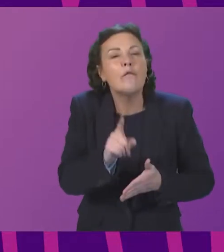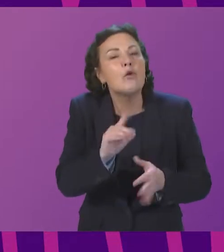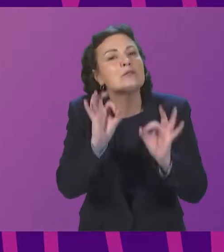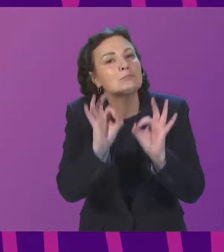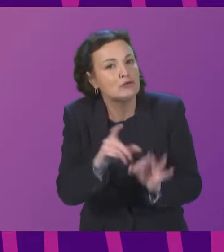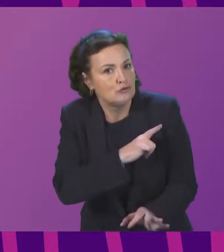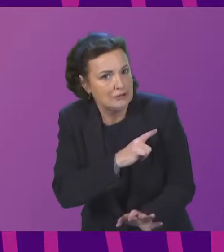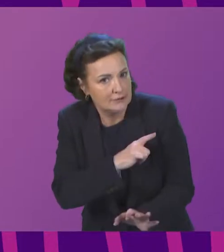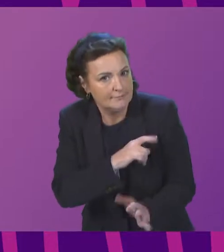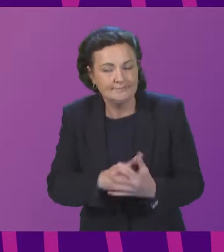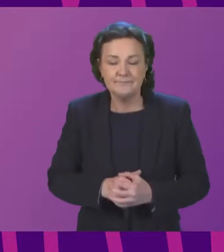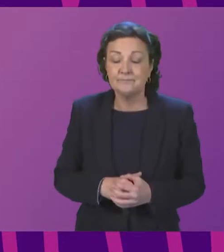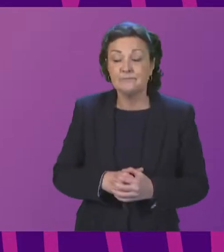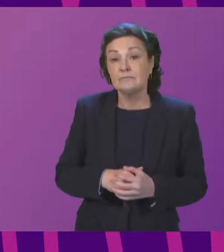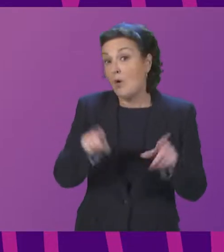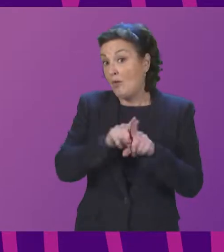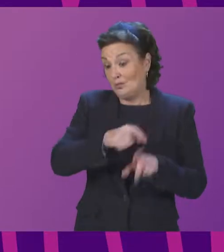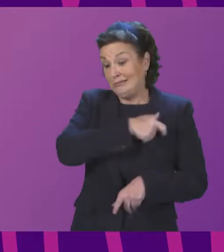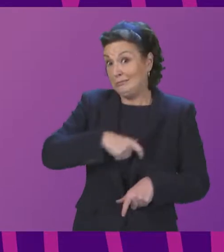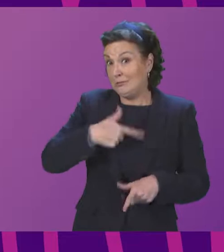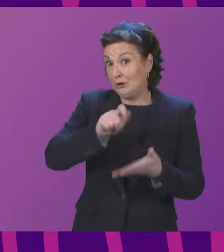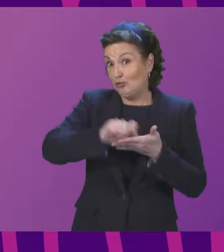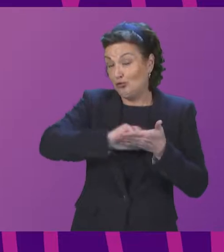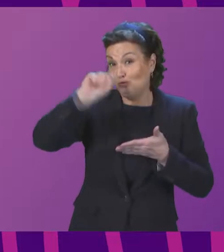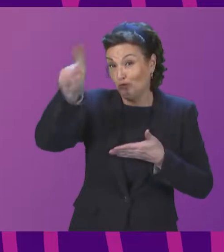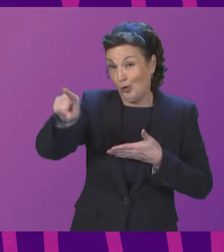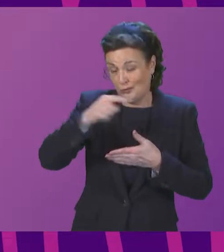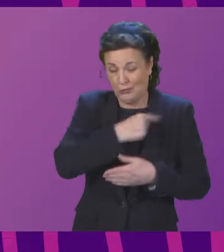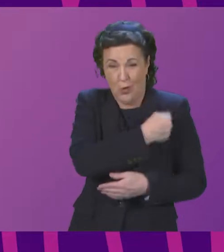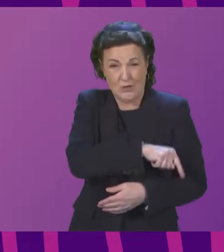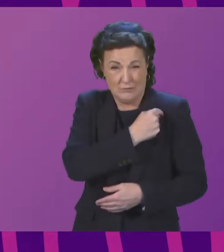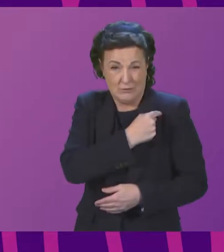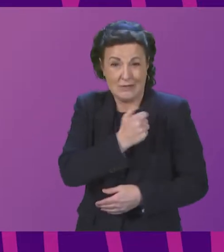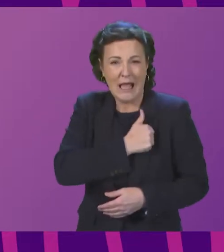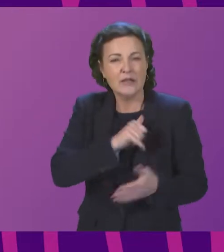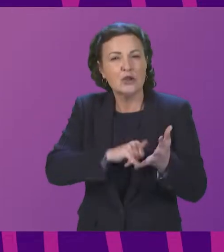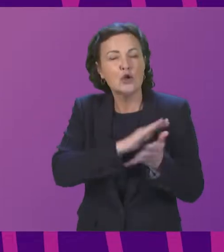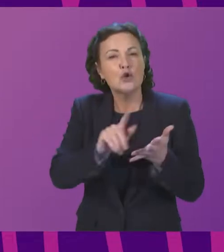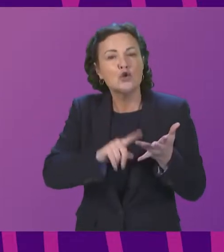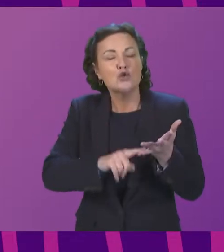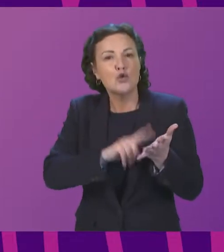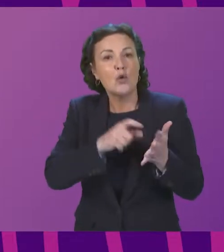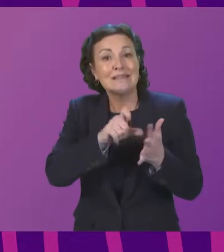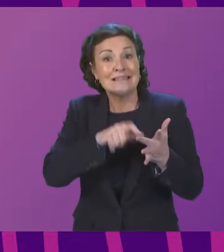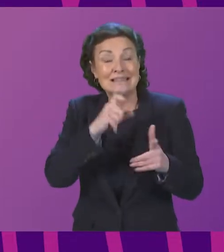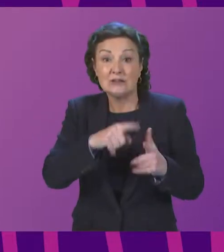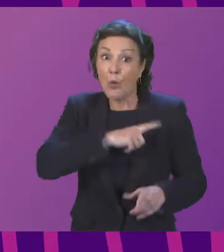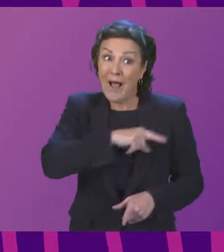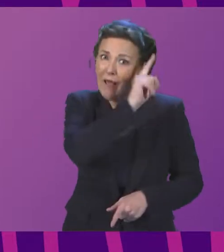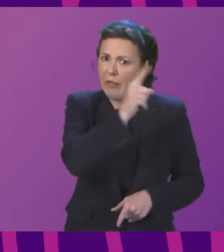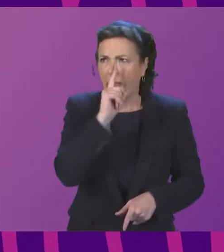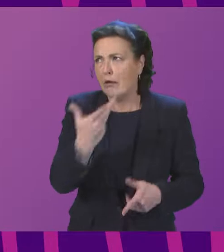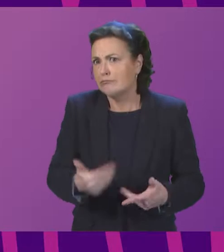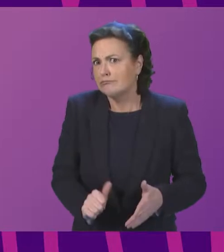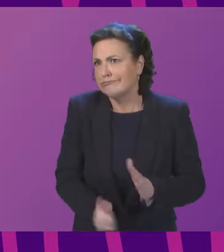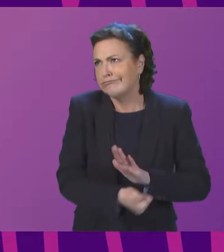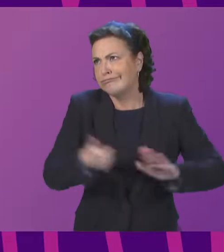The committee also wrote to Shoulders Hospital in Canada as the leading experts in natural tissue repair. In what